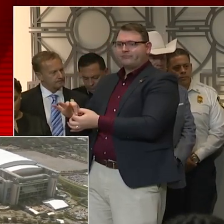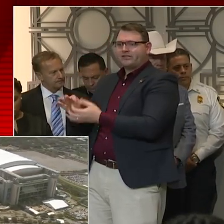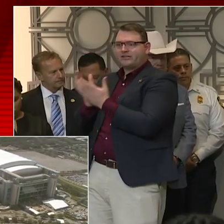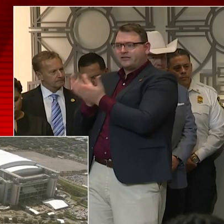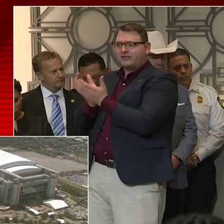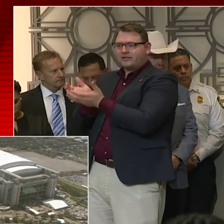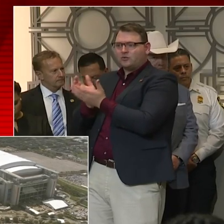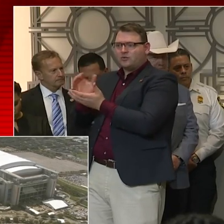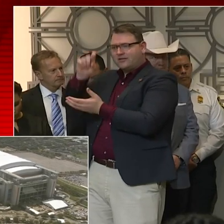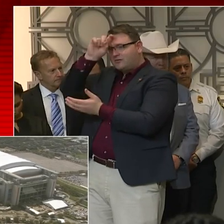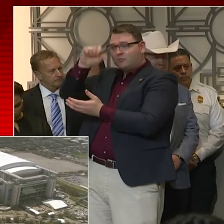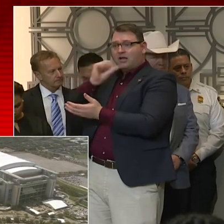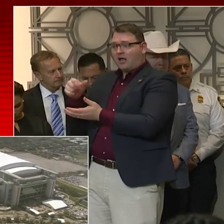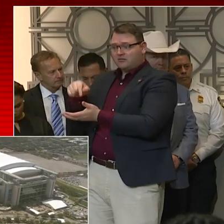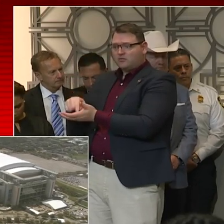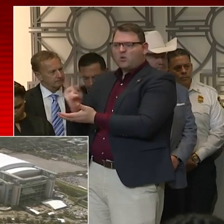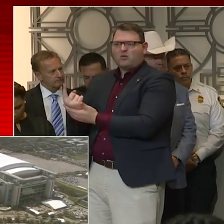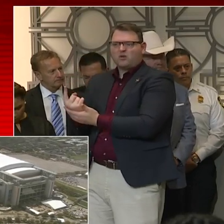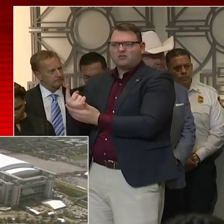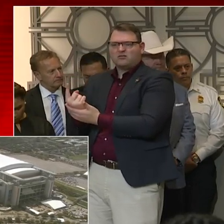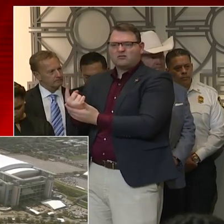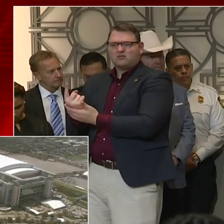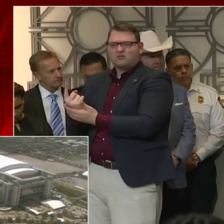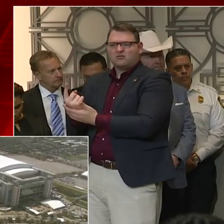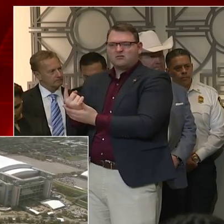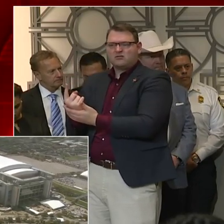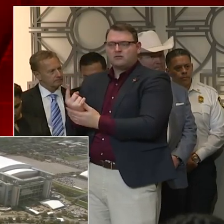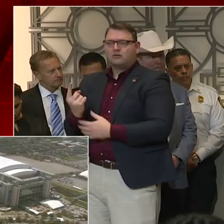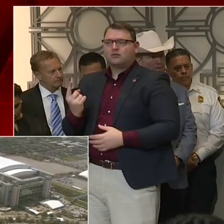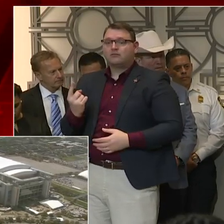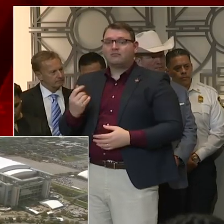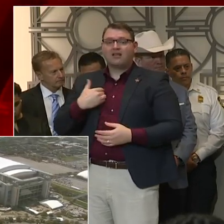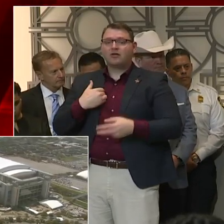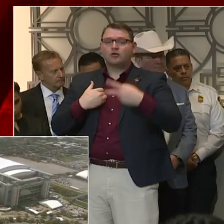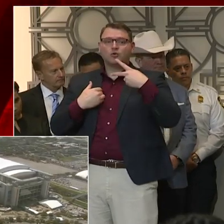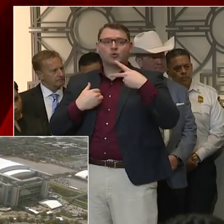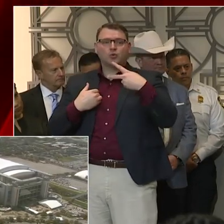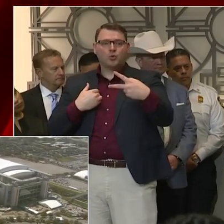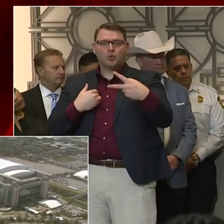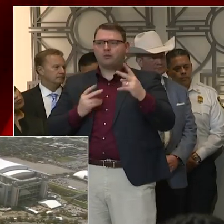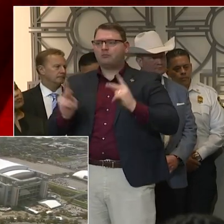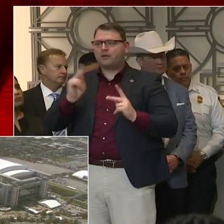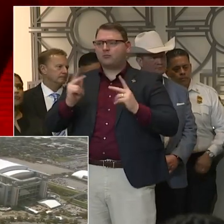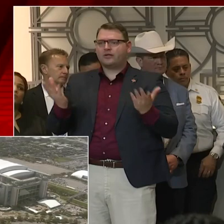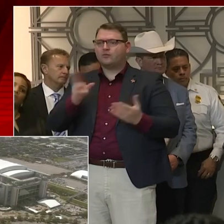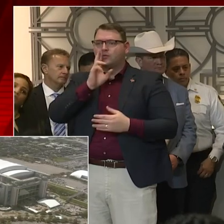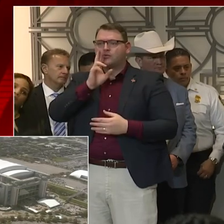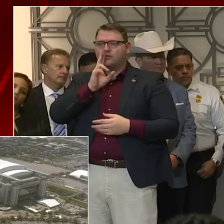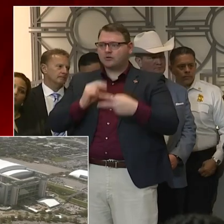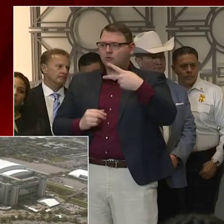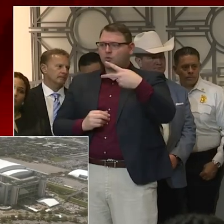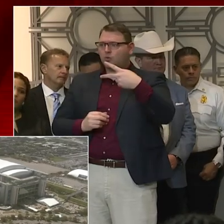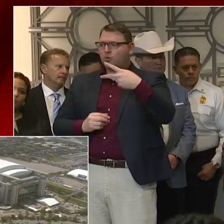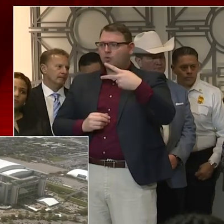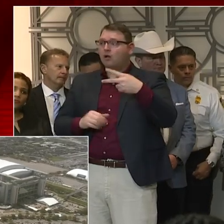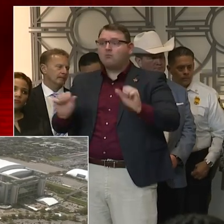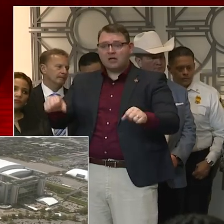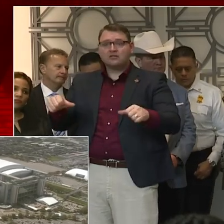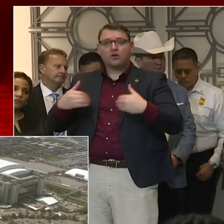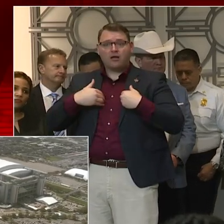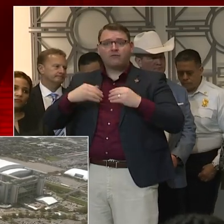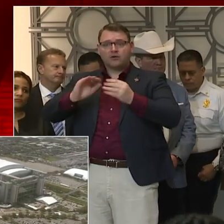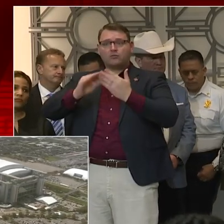there are only two confirmed cases in the city of Houston. I cannot say that enough. Now, that's not to say that there's not community spread.